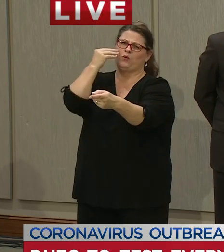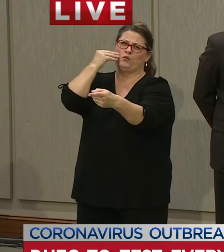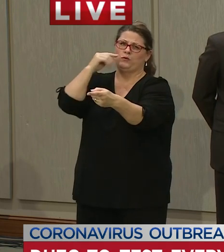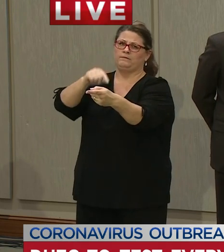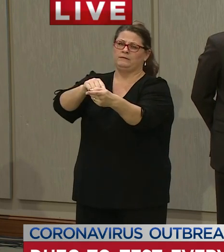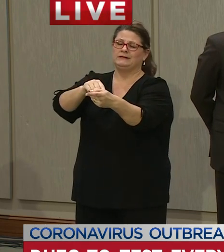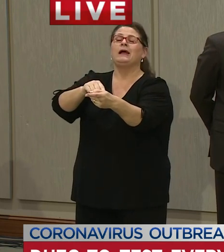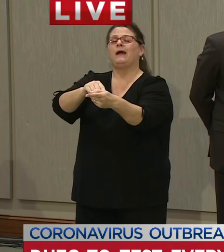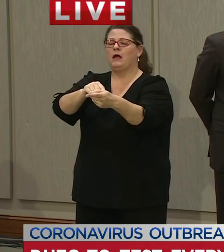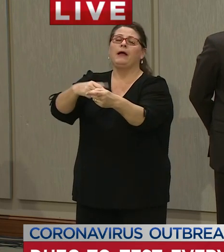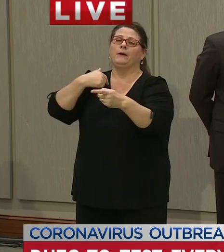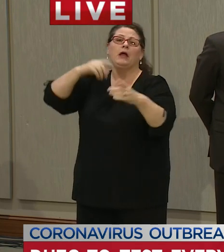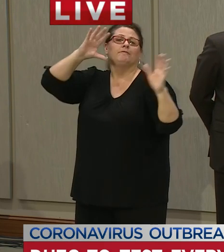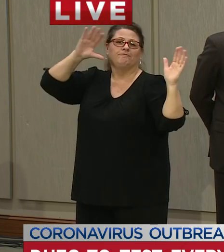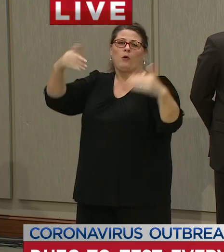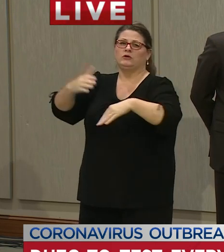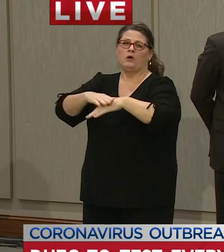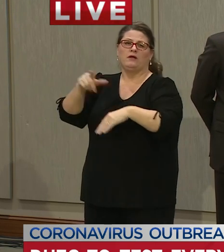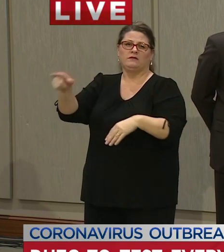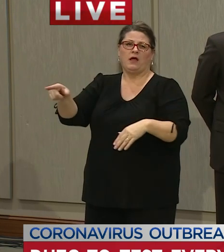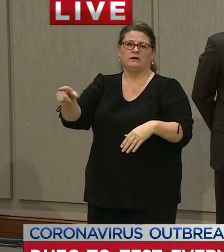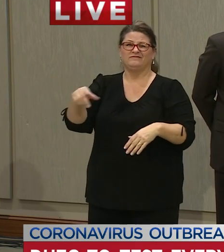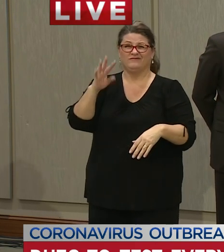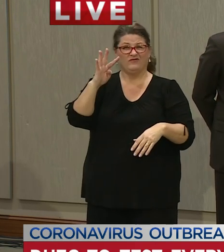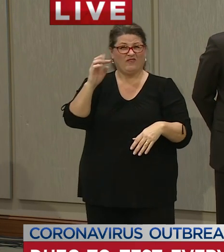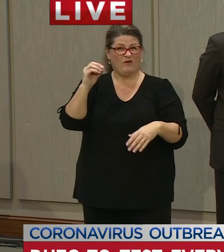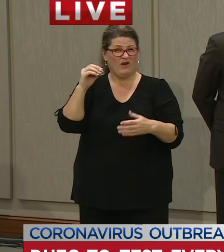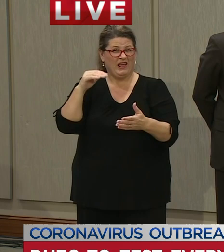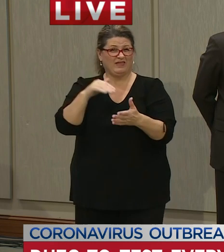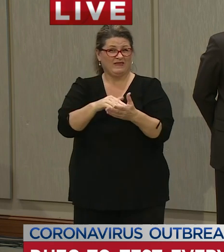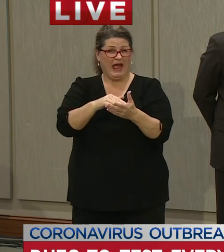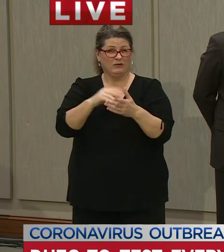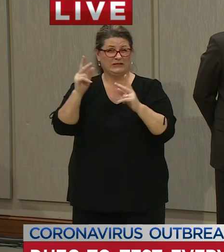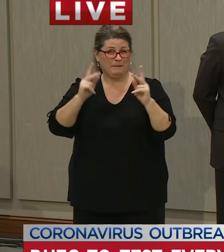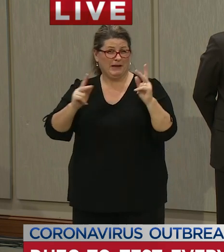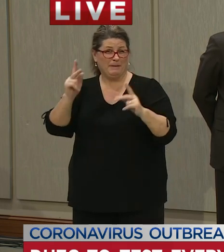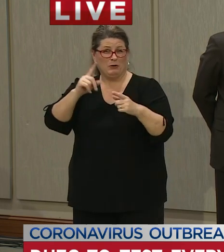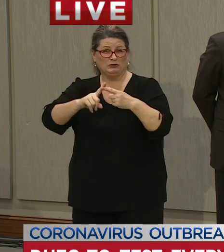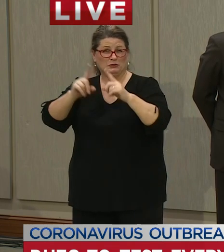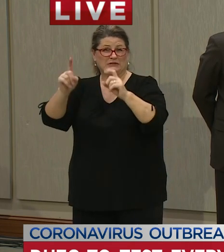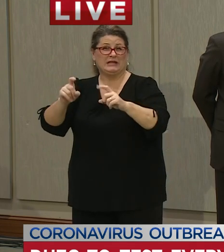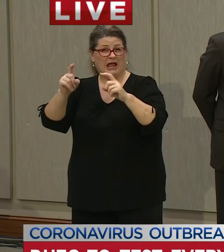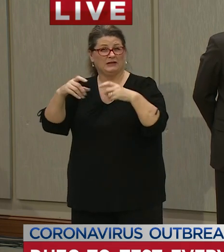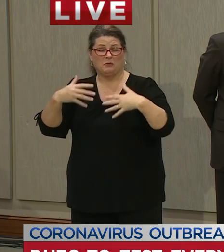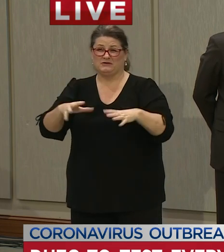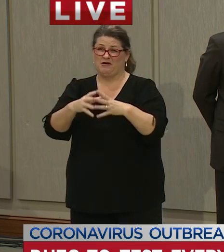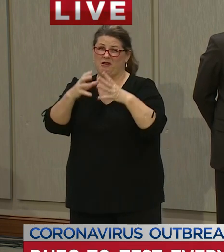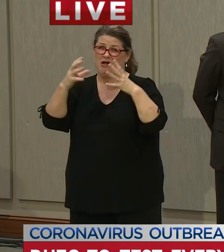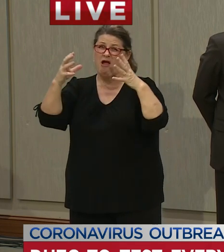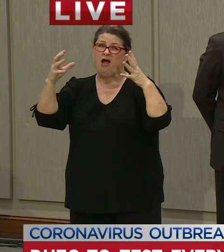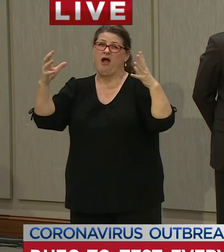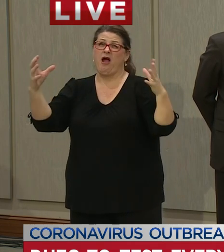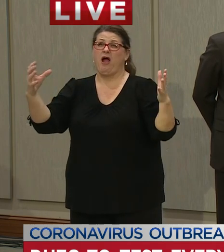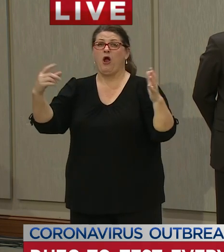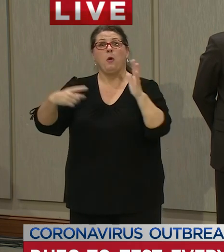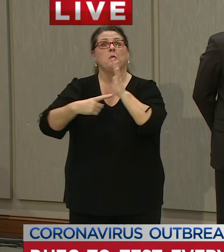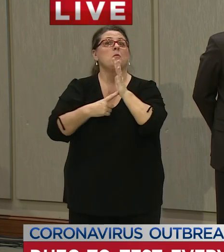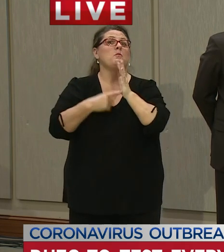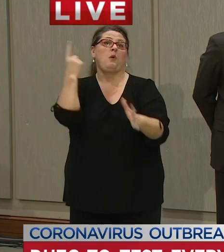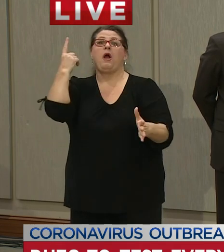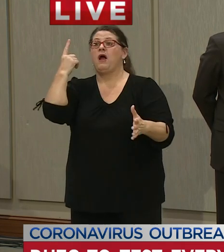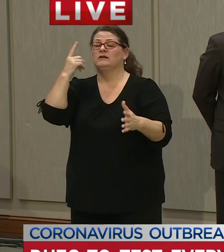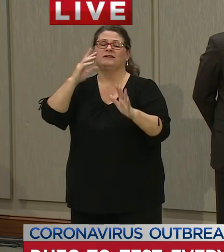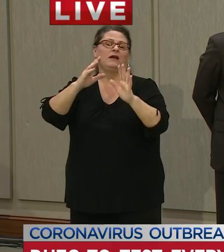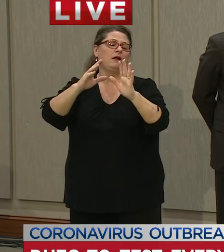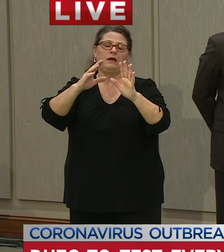on those facilities 40 000 people is a lot of people to test in short order we won't be doing them all at once we'll be rolling this out